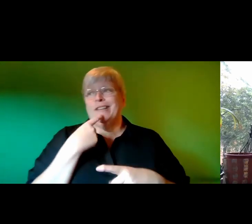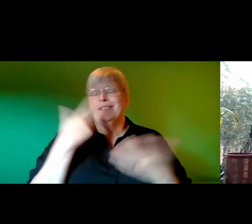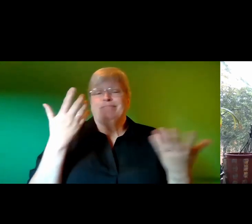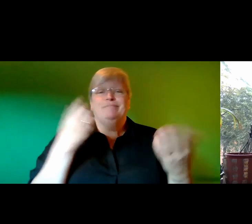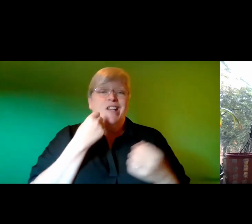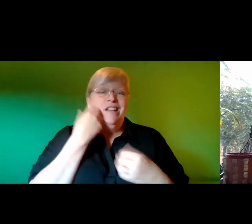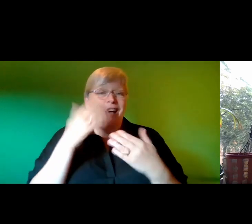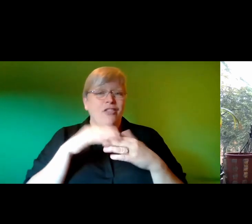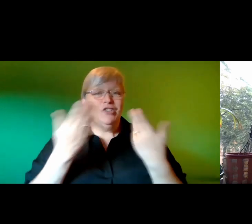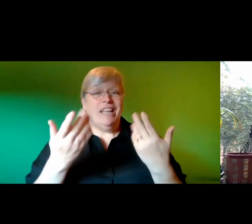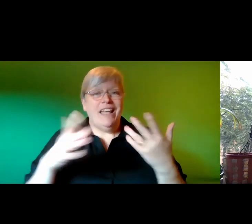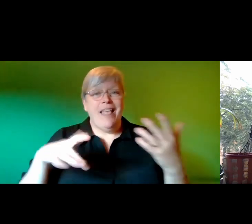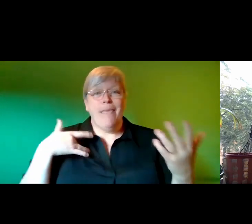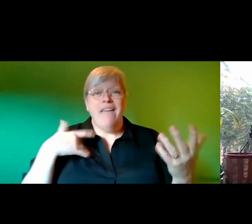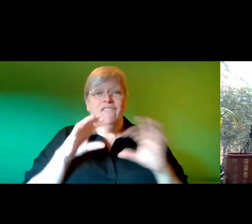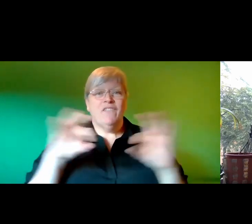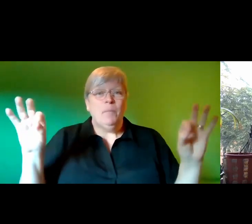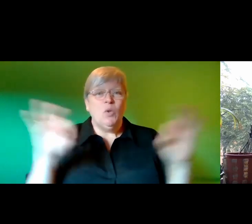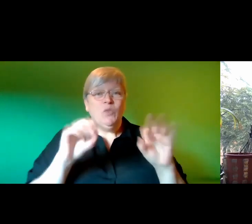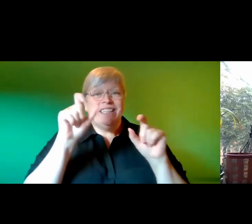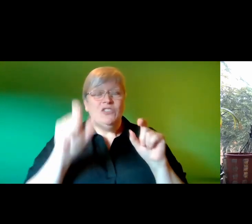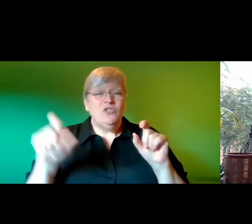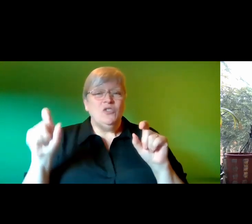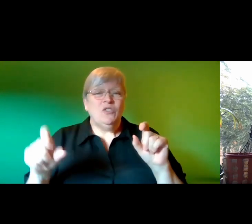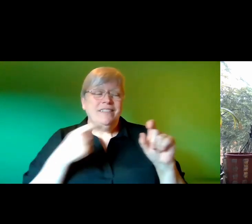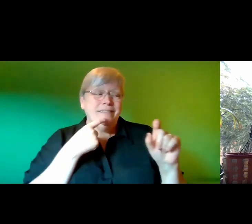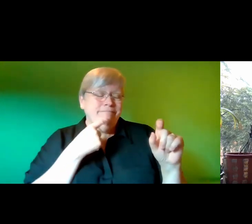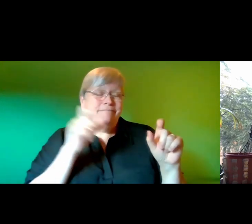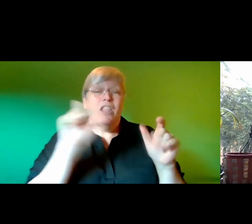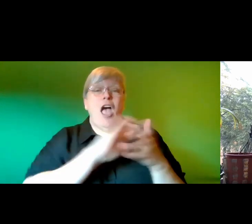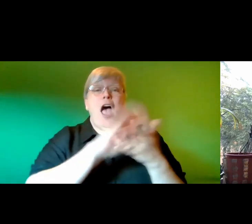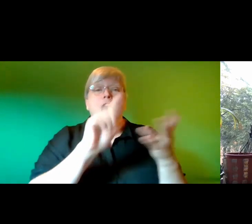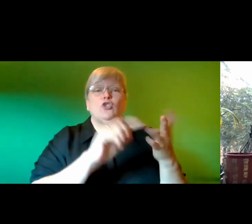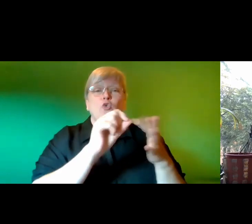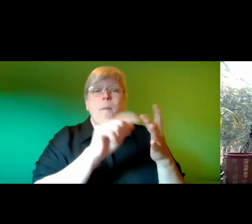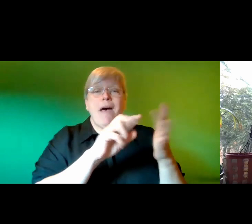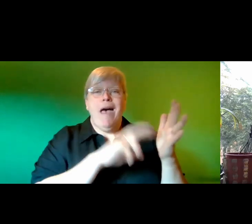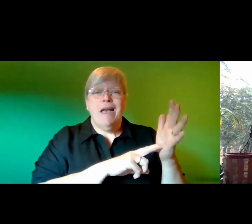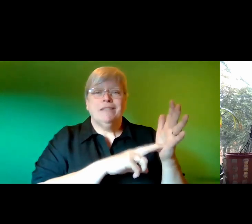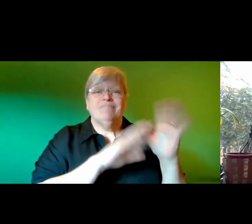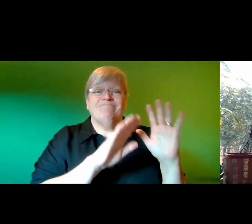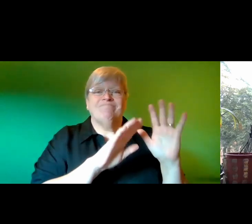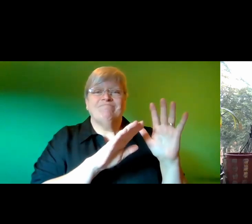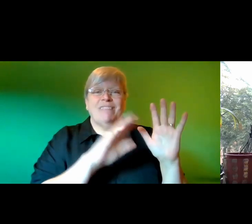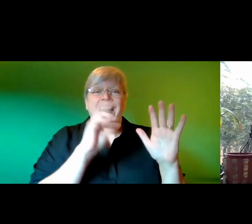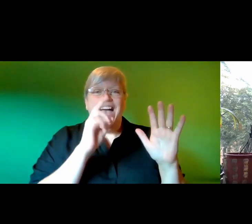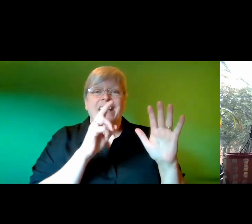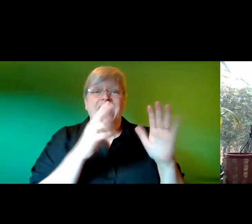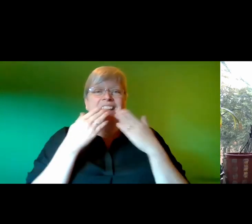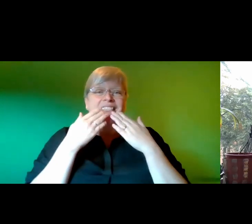the life of a music student she began to play chopin's not in an e minor for the umpteenth time thank you